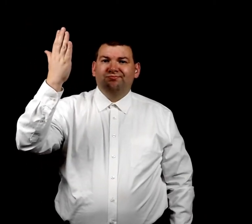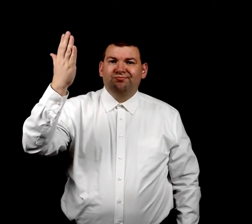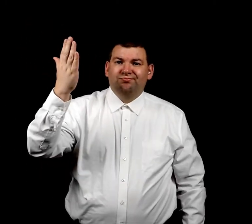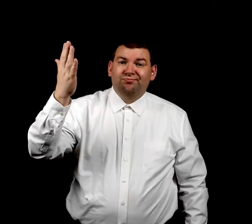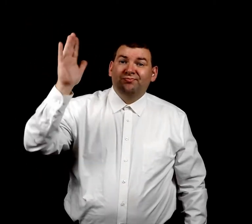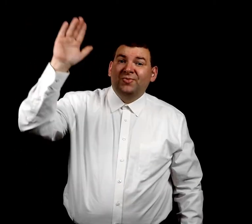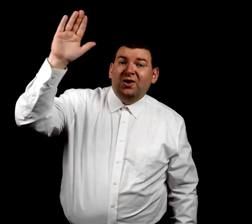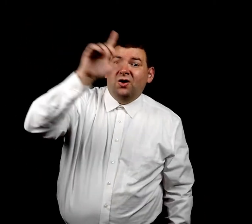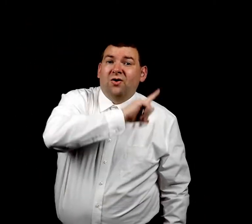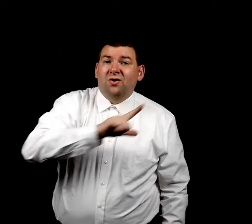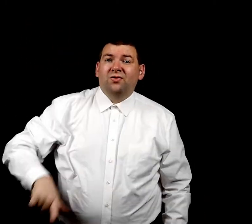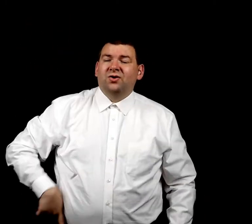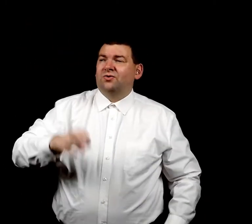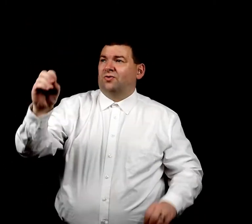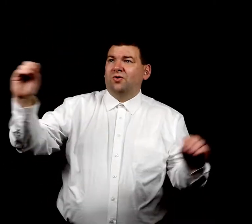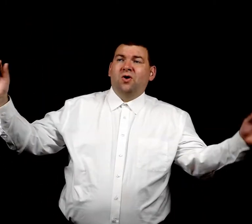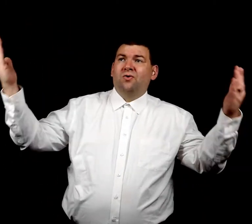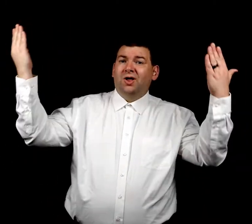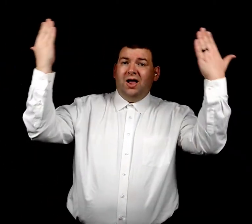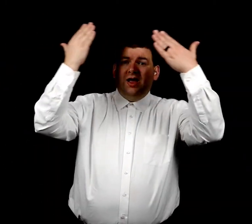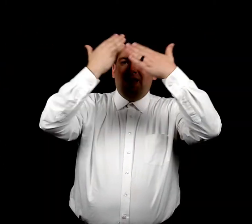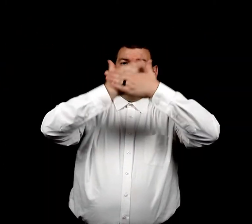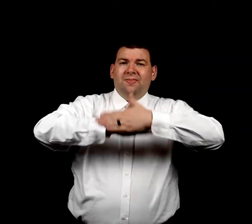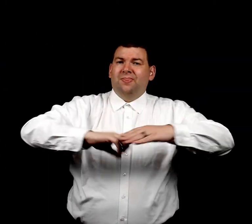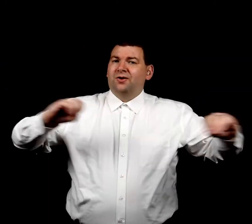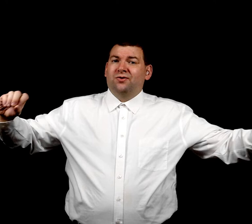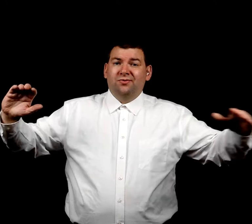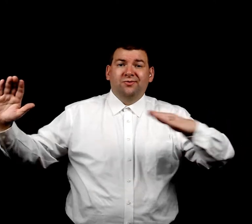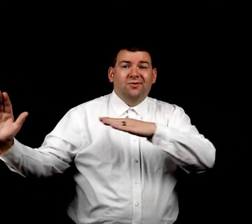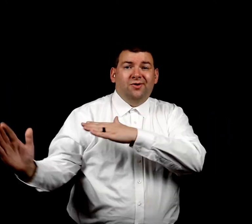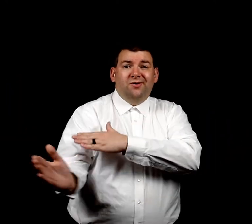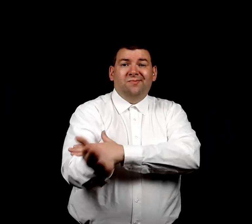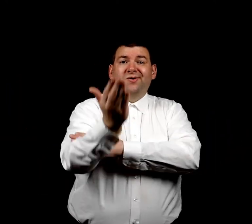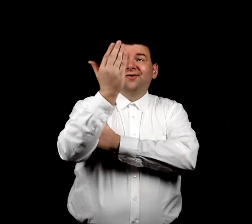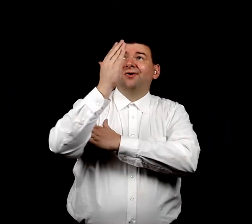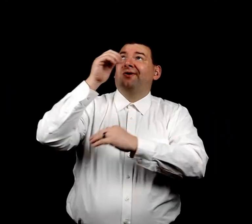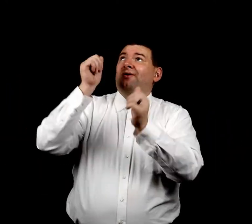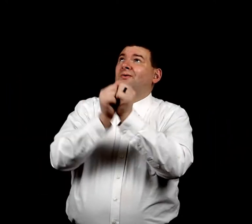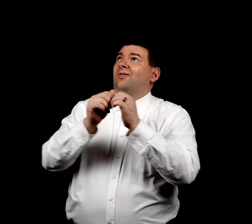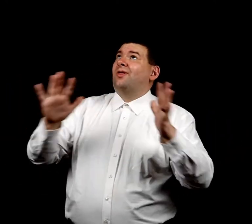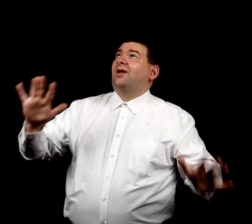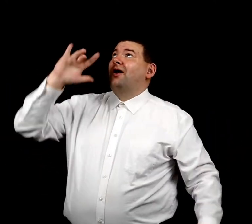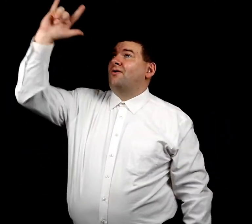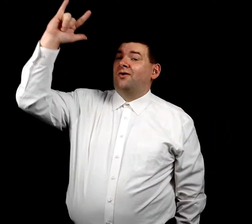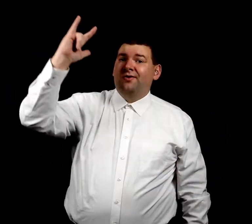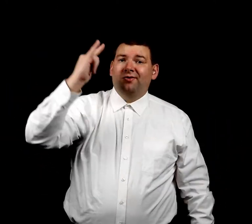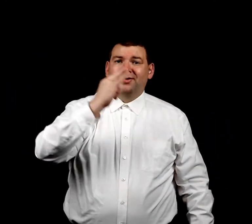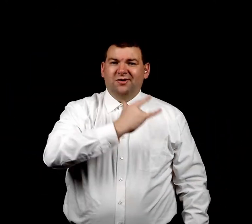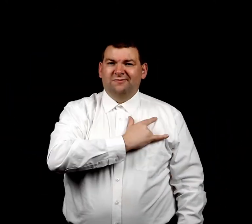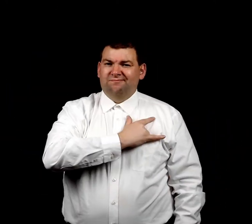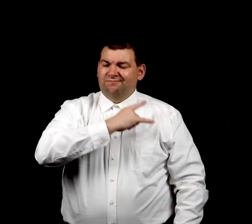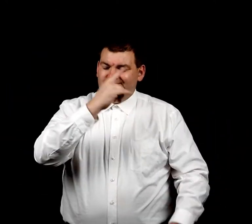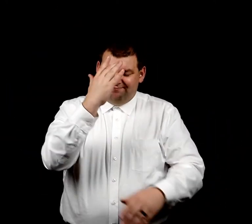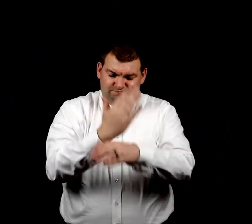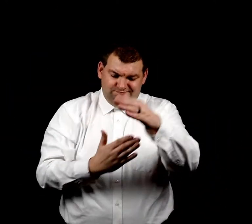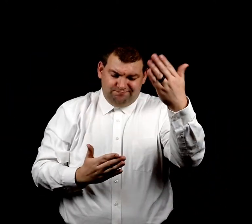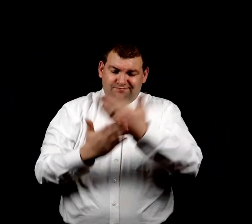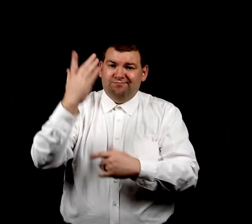Lord, there's no night and there's no morning Without your loving